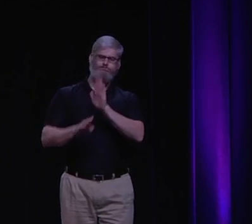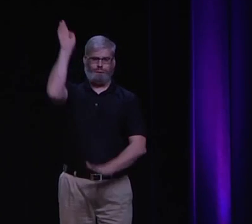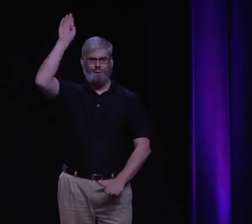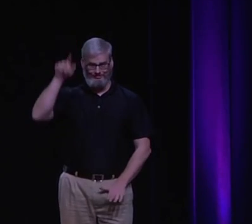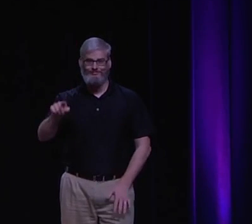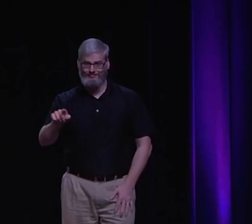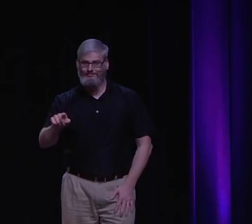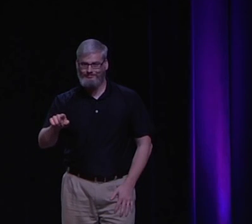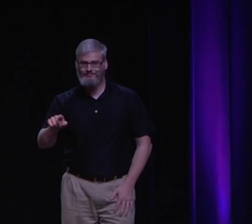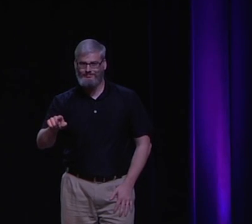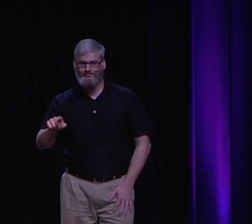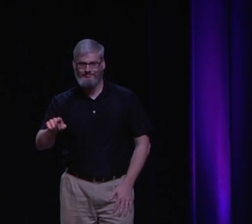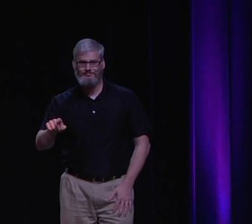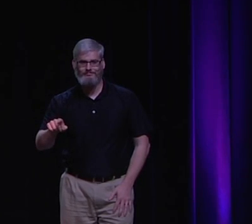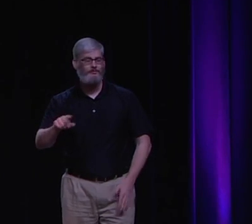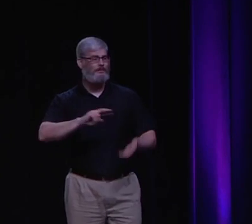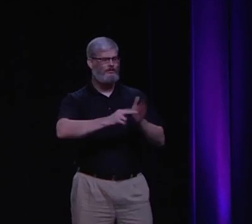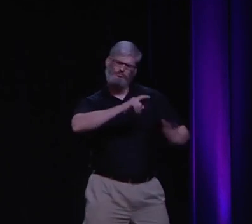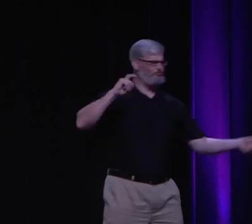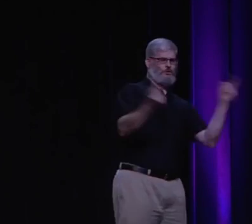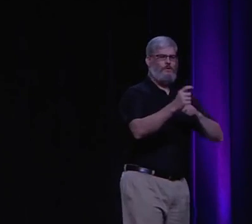that caused the Islamic Golden Age to prosper.